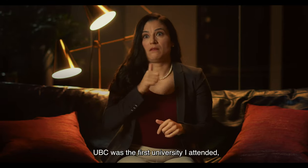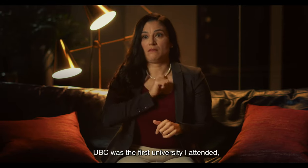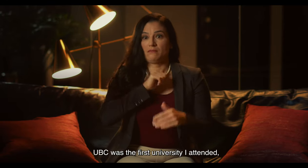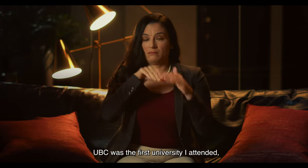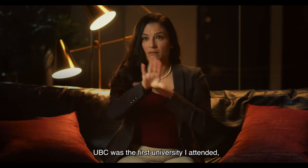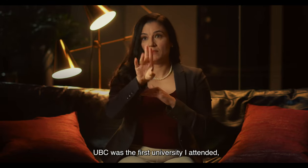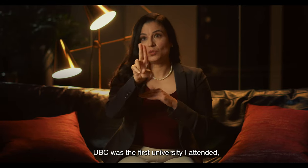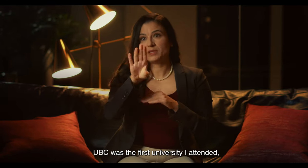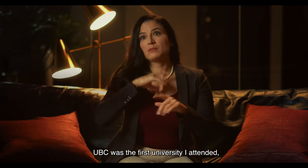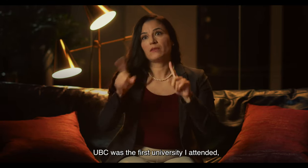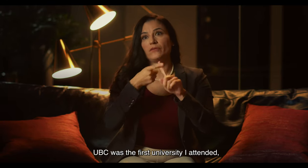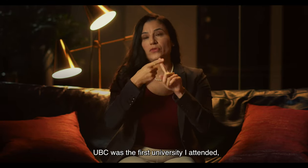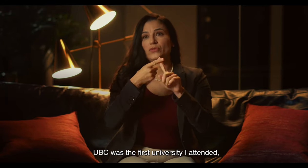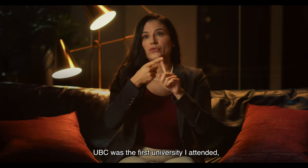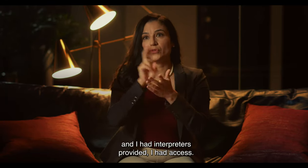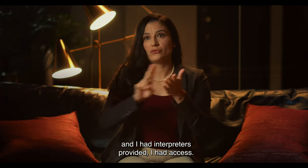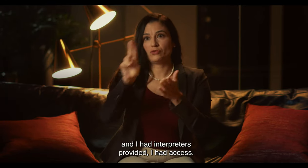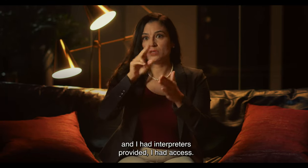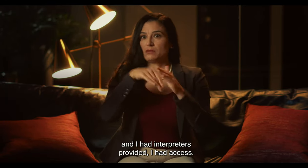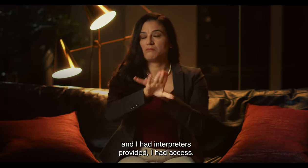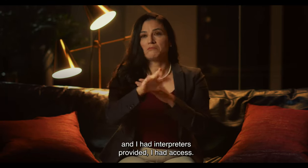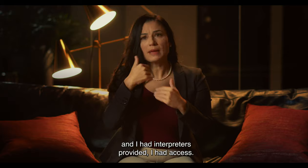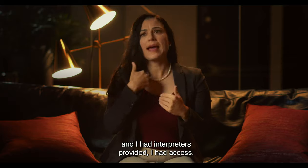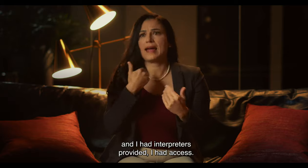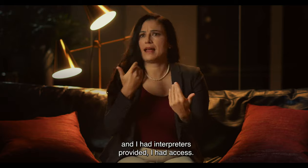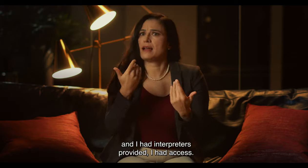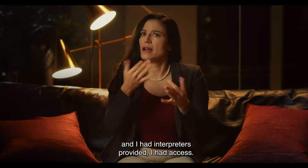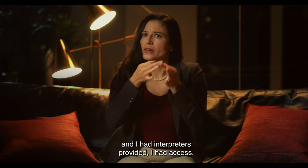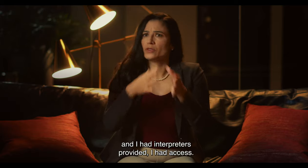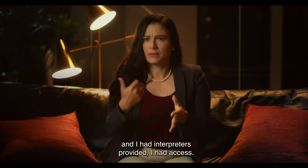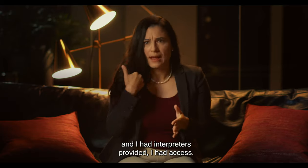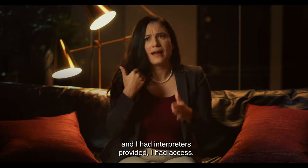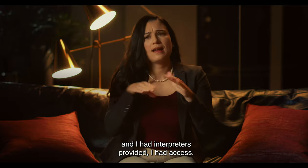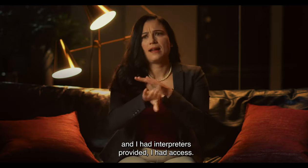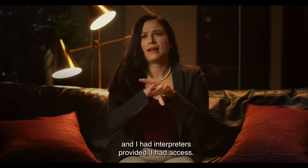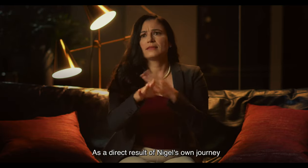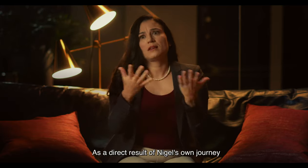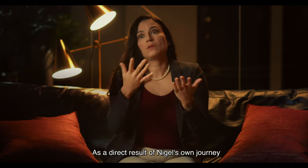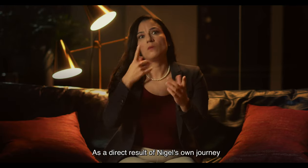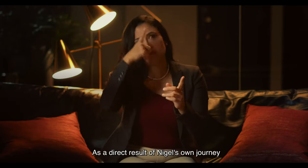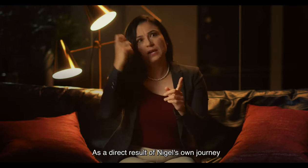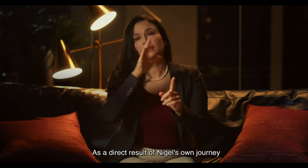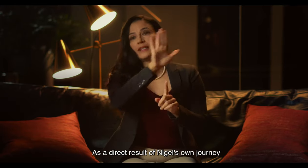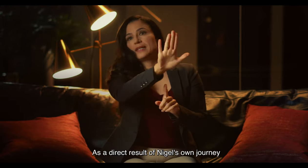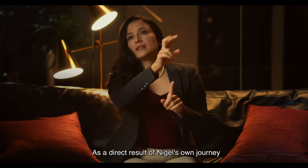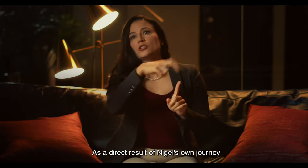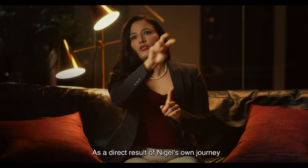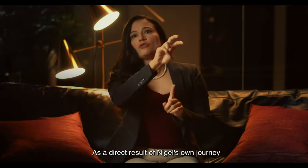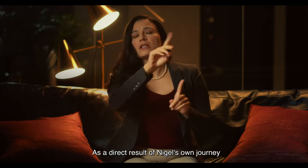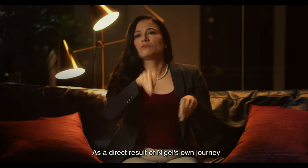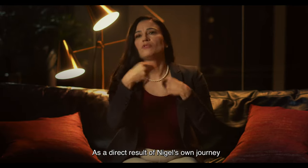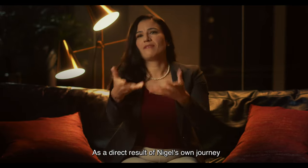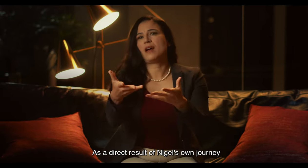UBC was the first university I attended and I had interpreters provided. I had access. As a direct result of